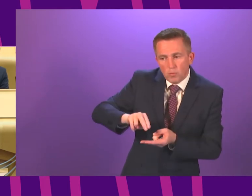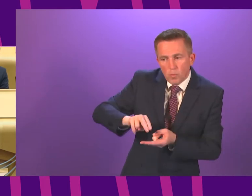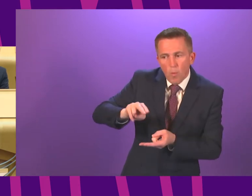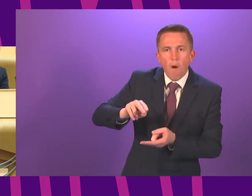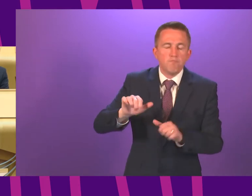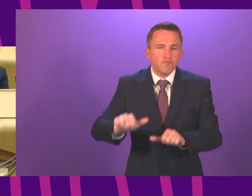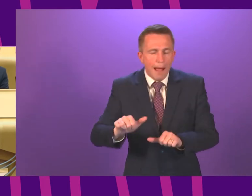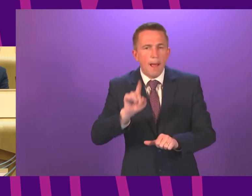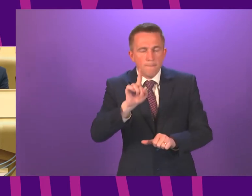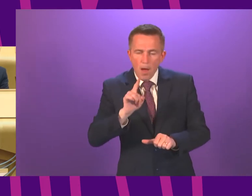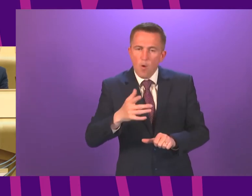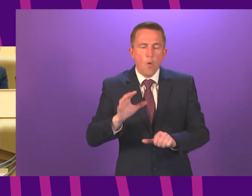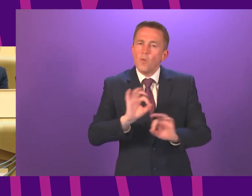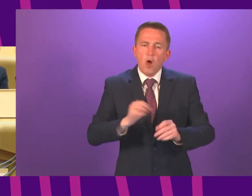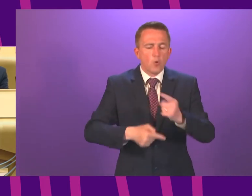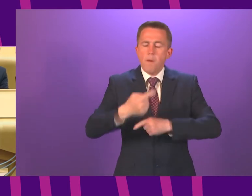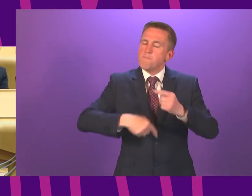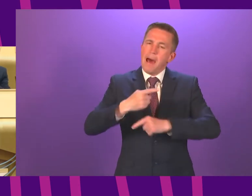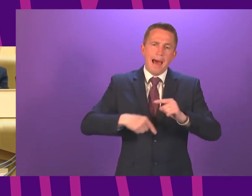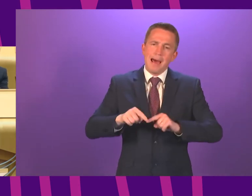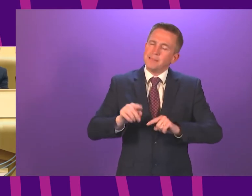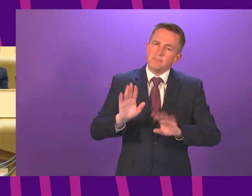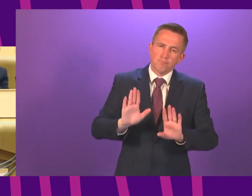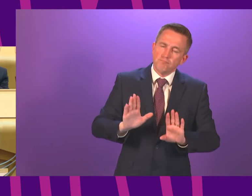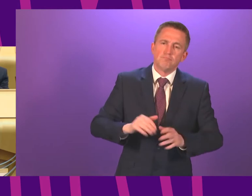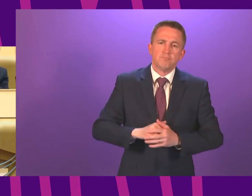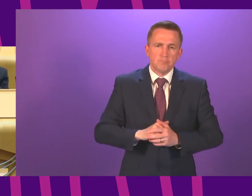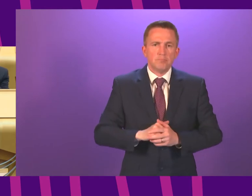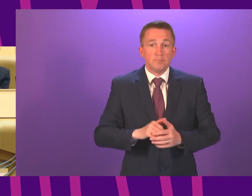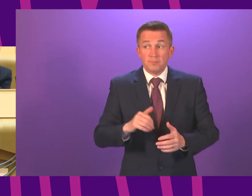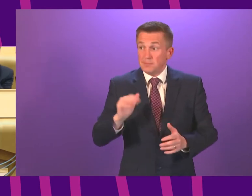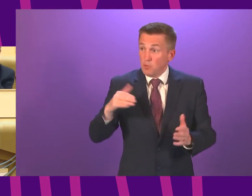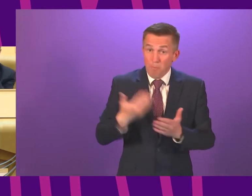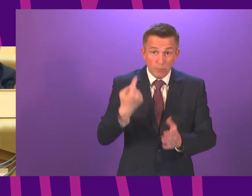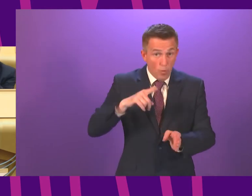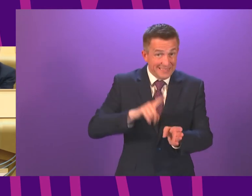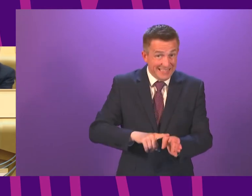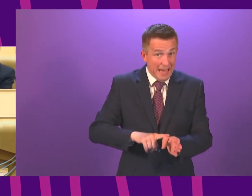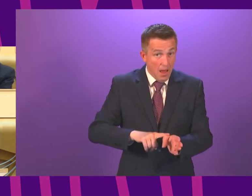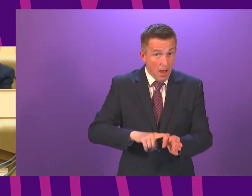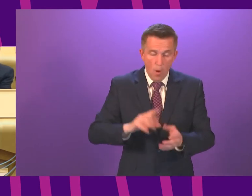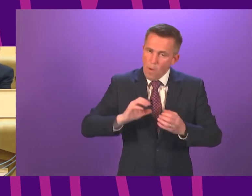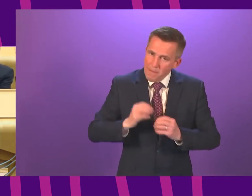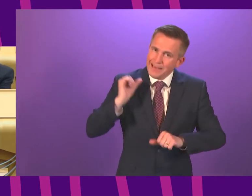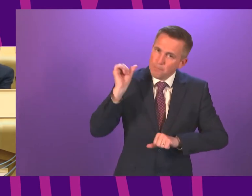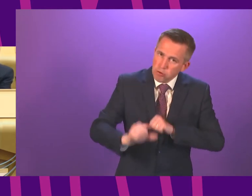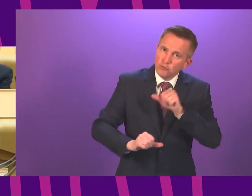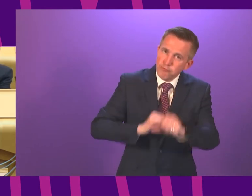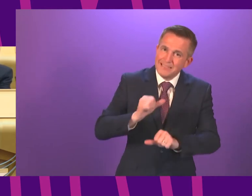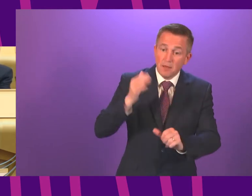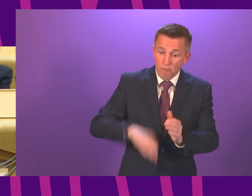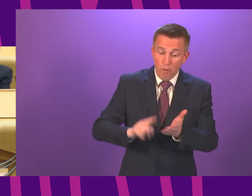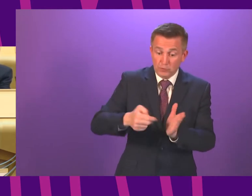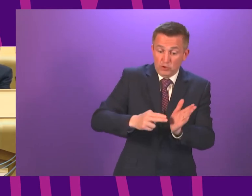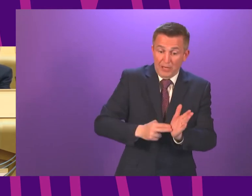And while I know it's hard to think in these terms more than a year into a pandemic, that does represent real progress from the start of this year.